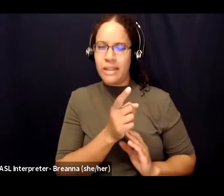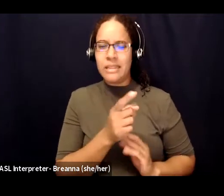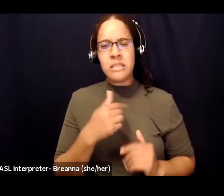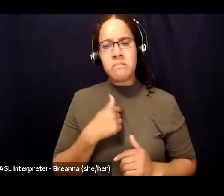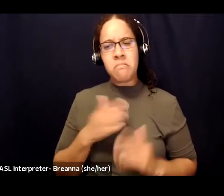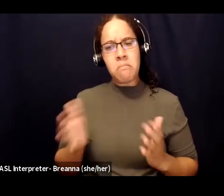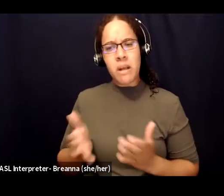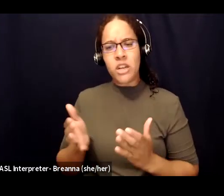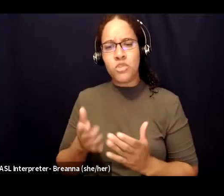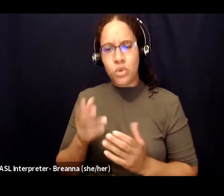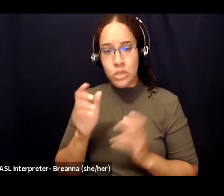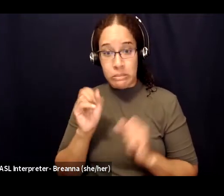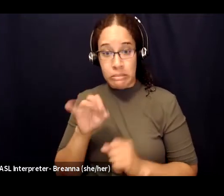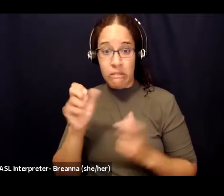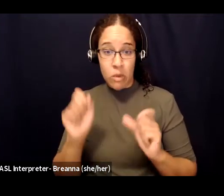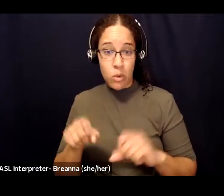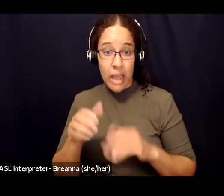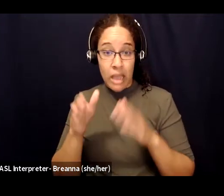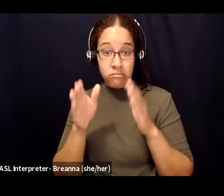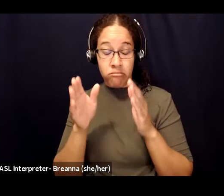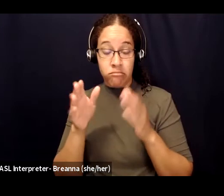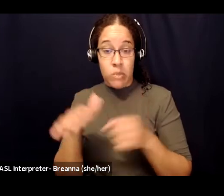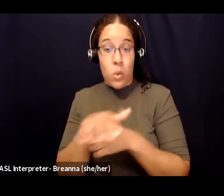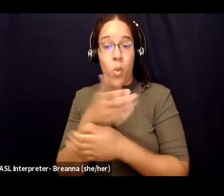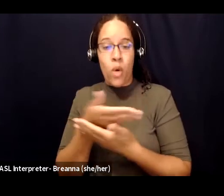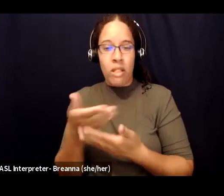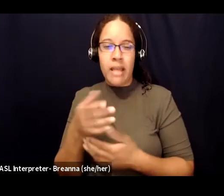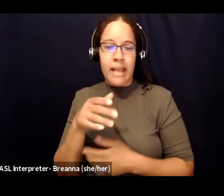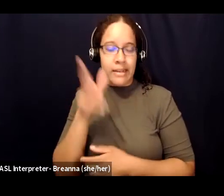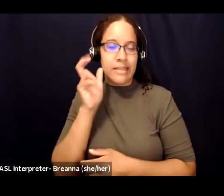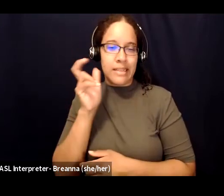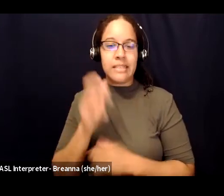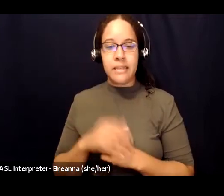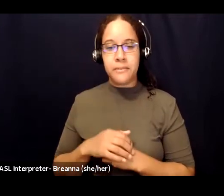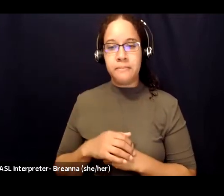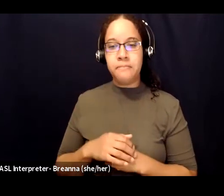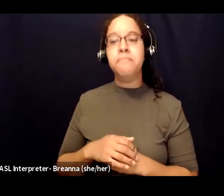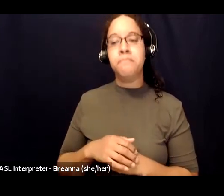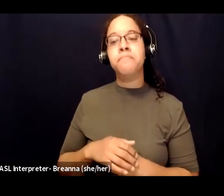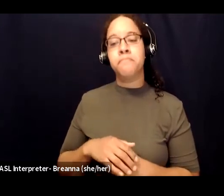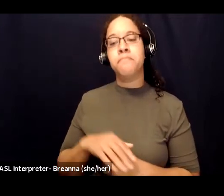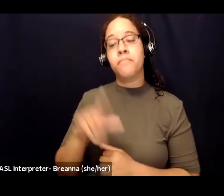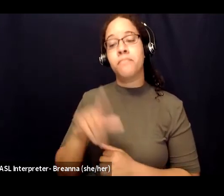it. if you would like to on your own yes the link will be included when i send out the powerpoint